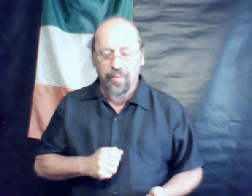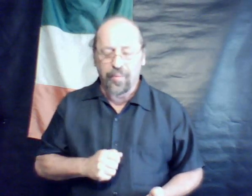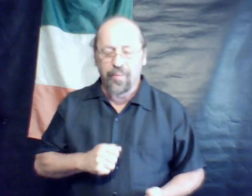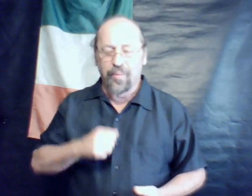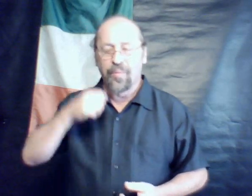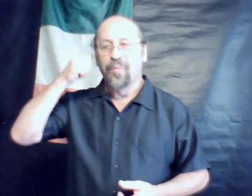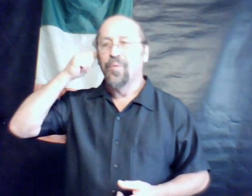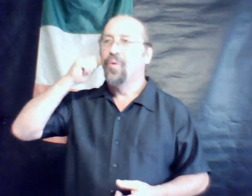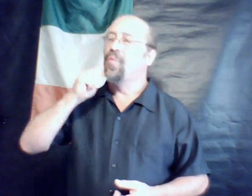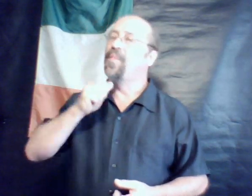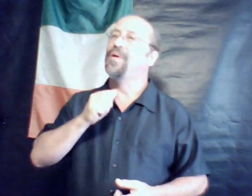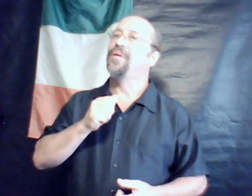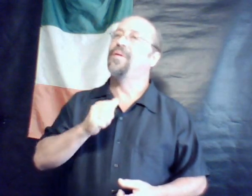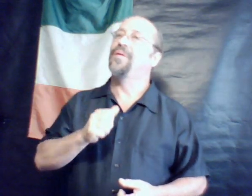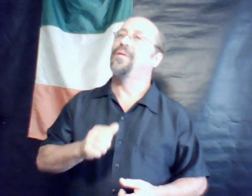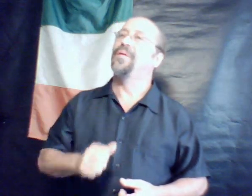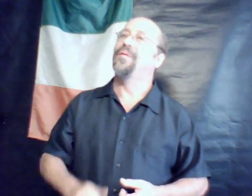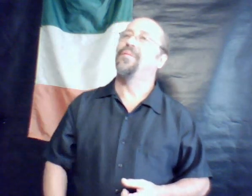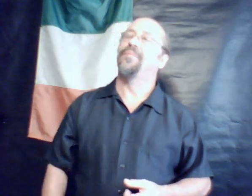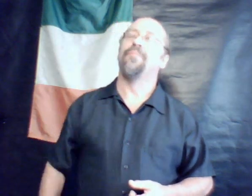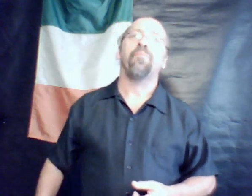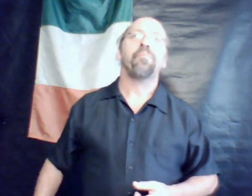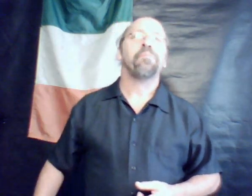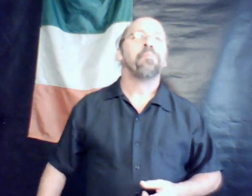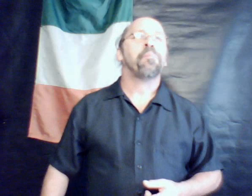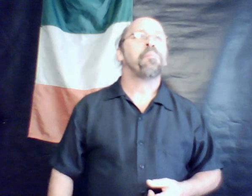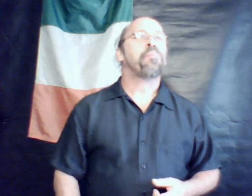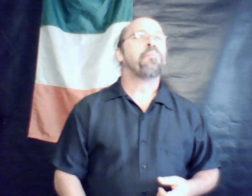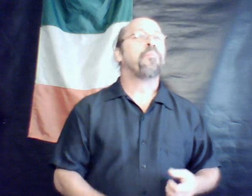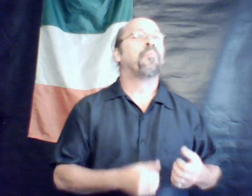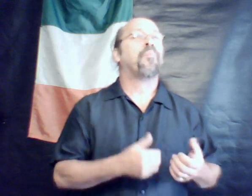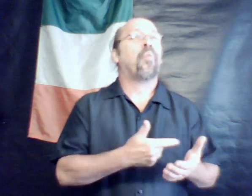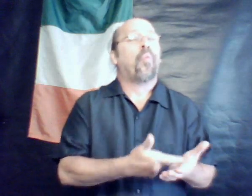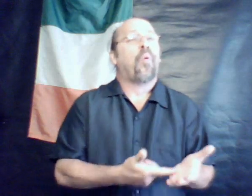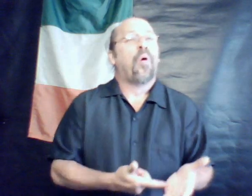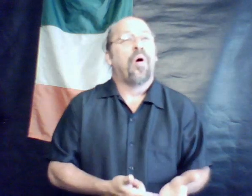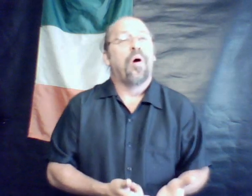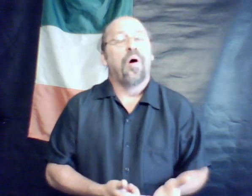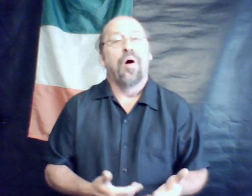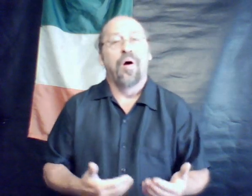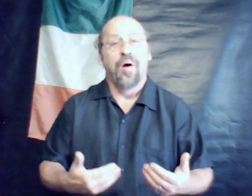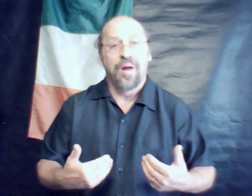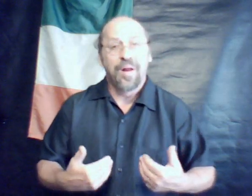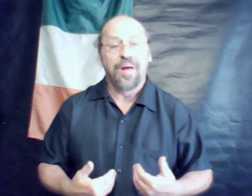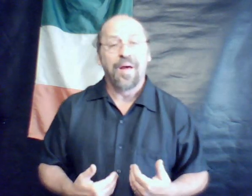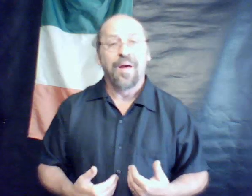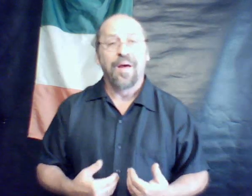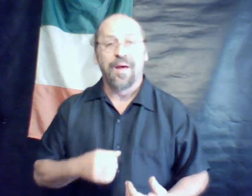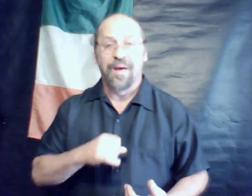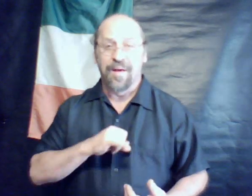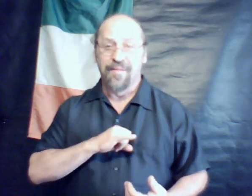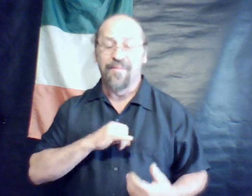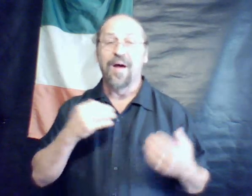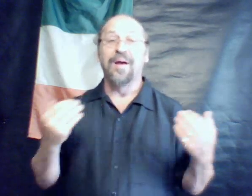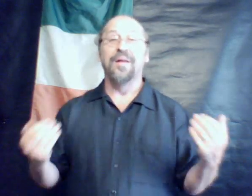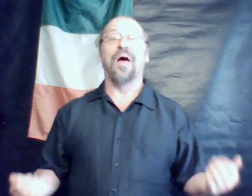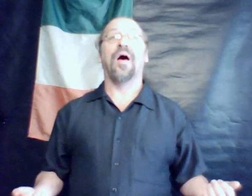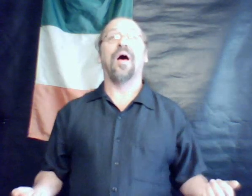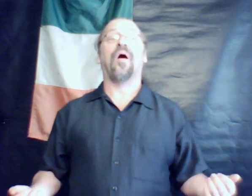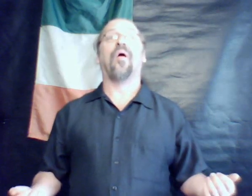ones, what I know,